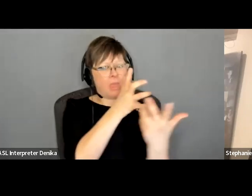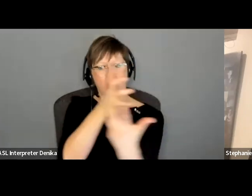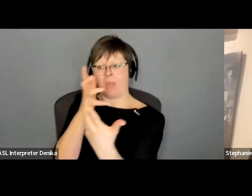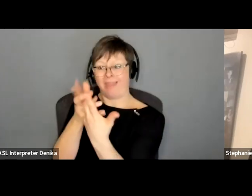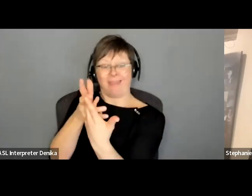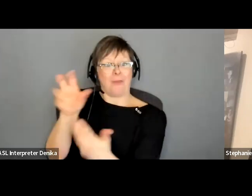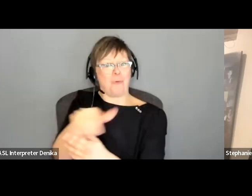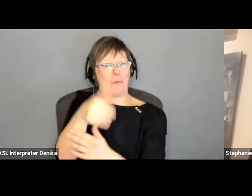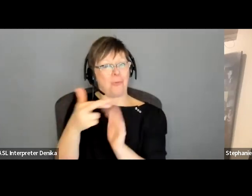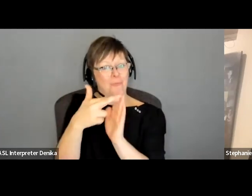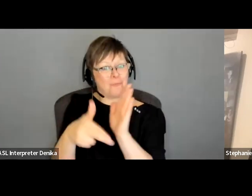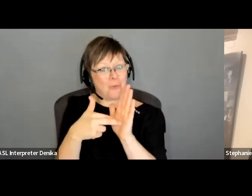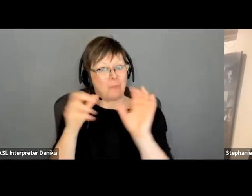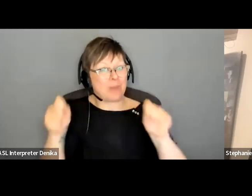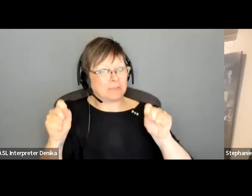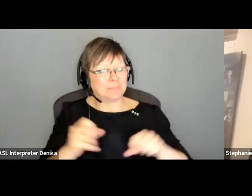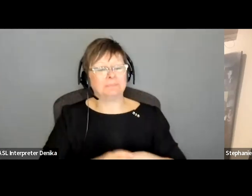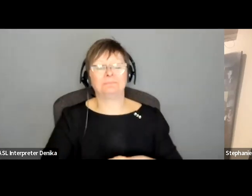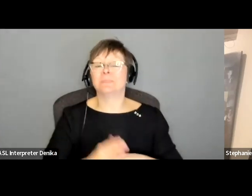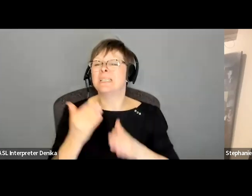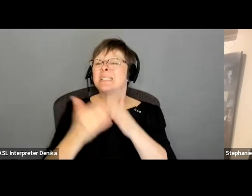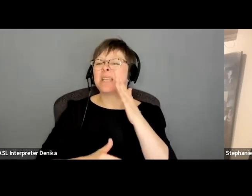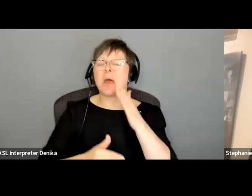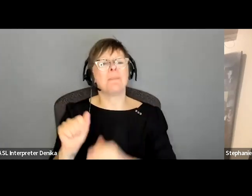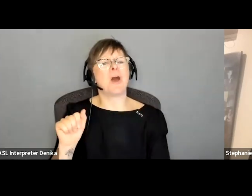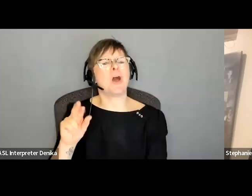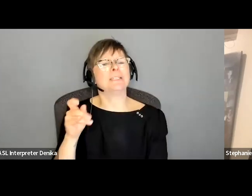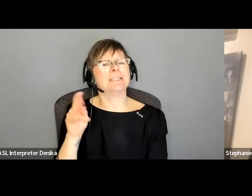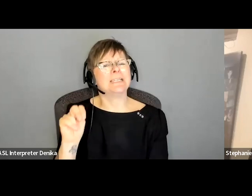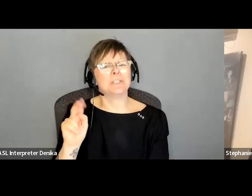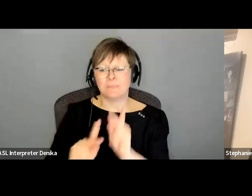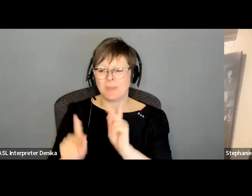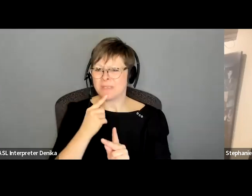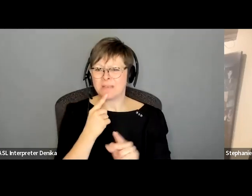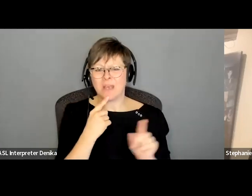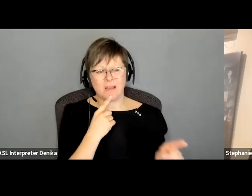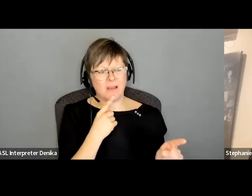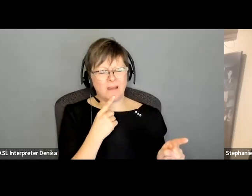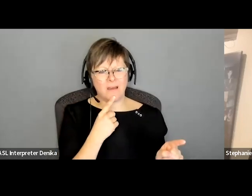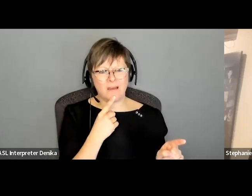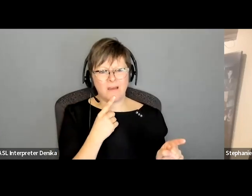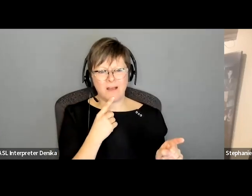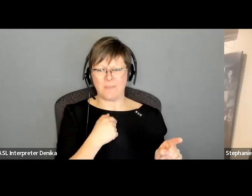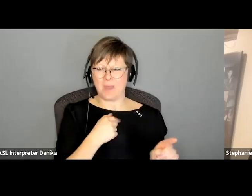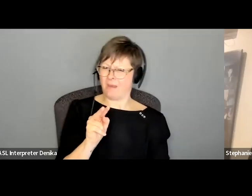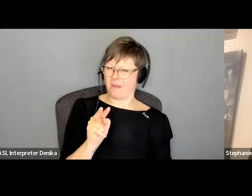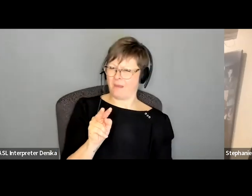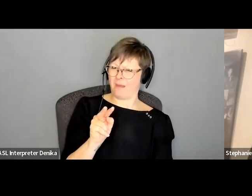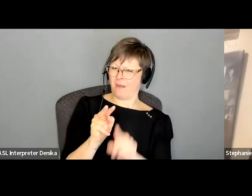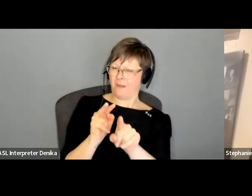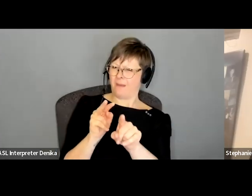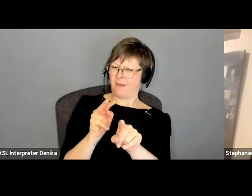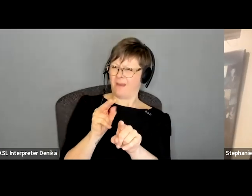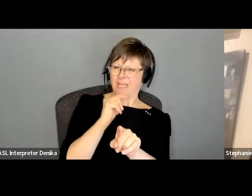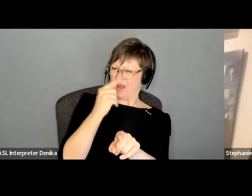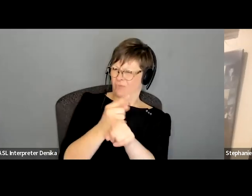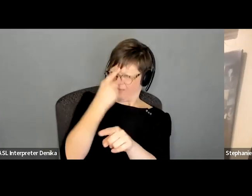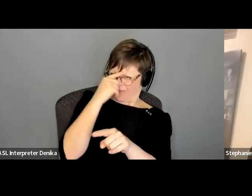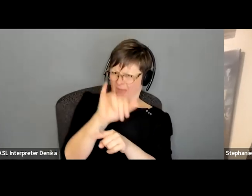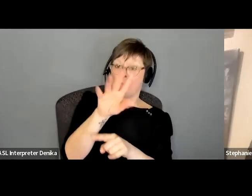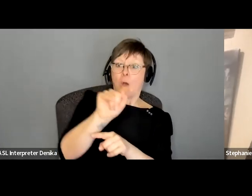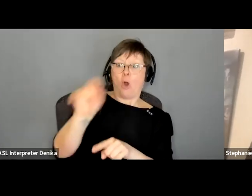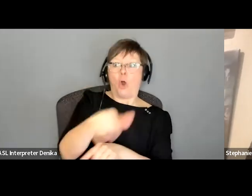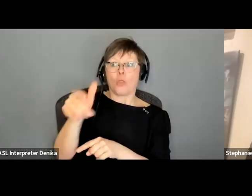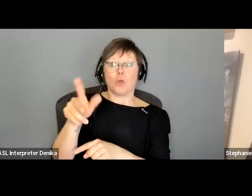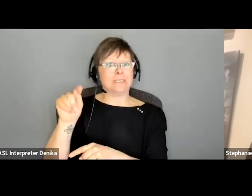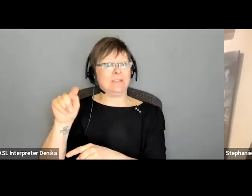in auditions that suddenly i'll go you know not right for that but sure would like to see him for this role in this tv show so um those kind